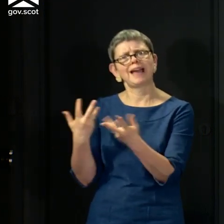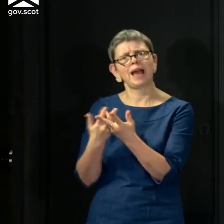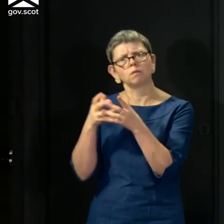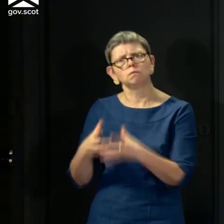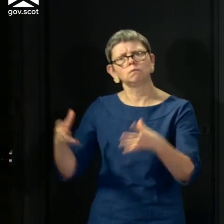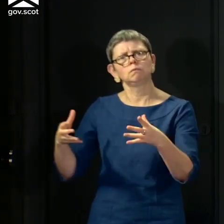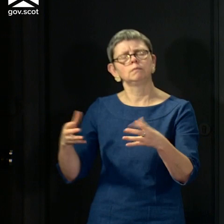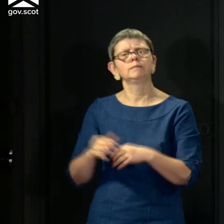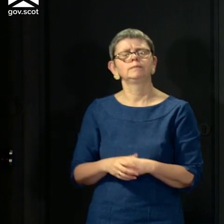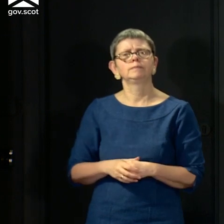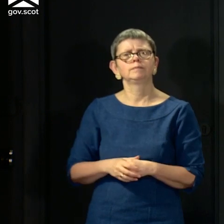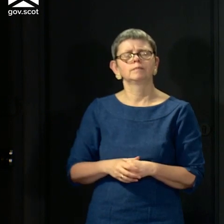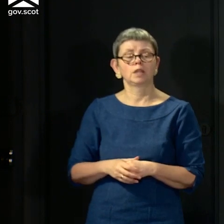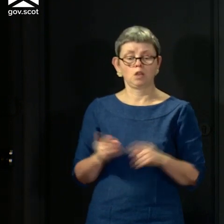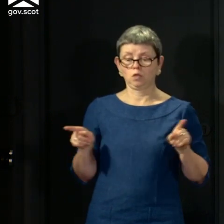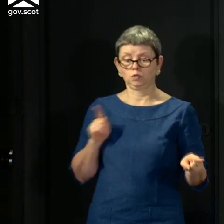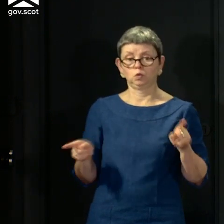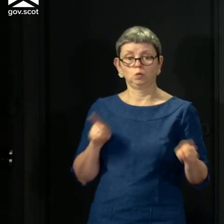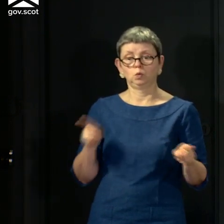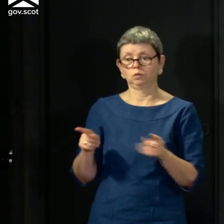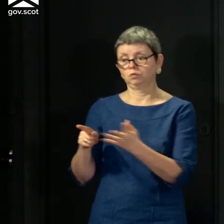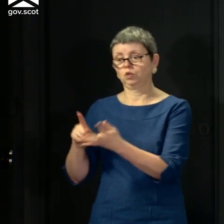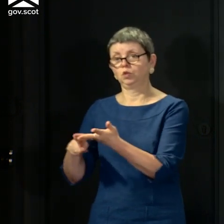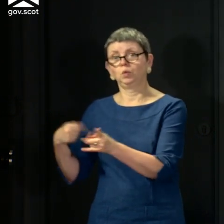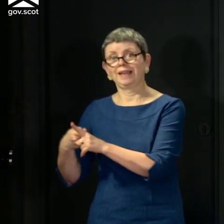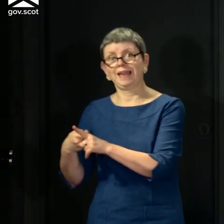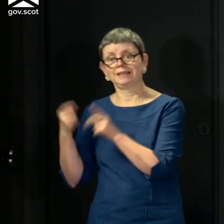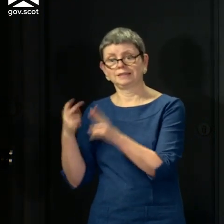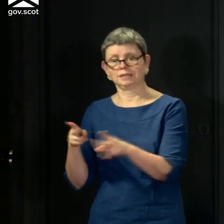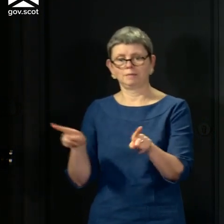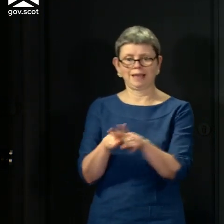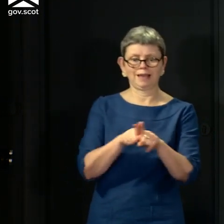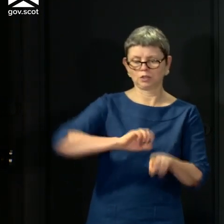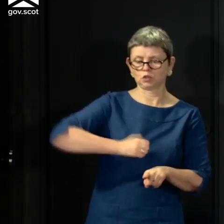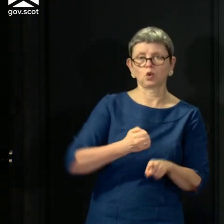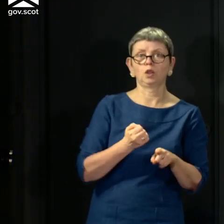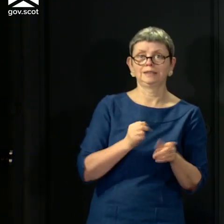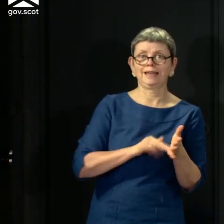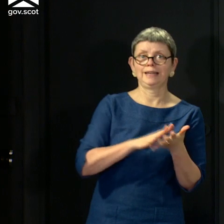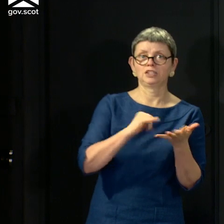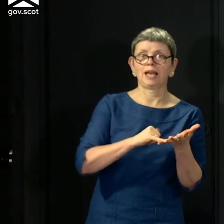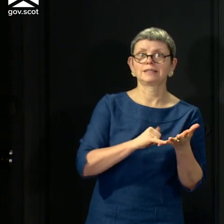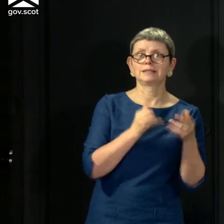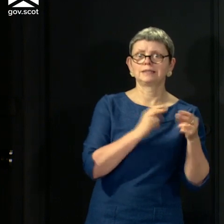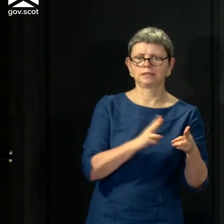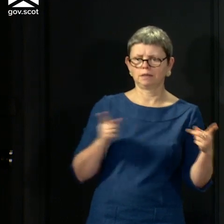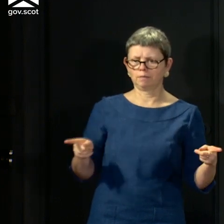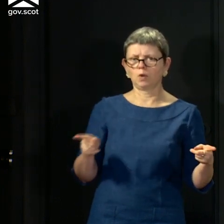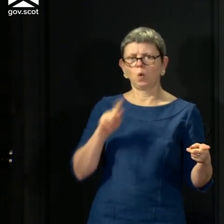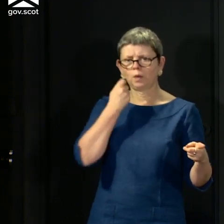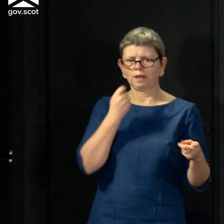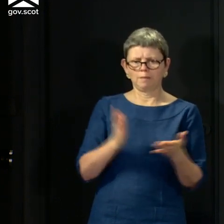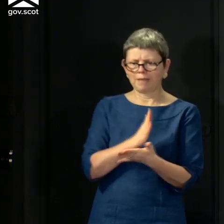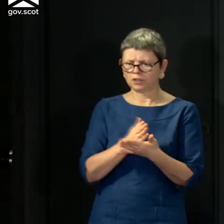flexibly between the two testing systems, the system that is part of the UK-wide network and our own NHS system to ensure that we make the